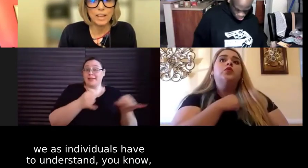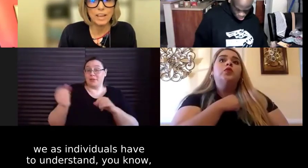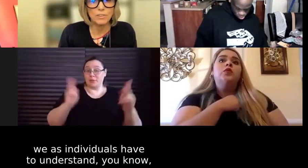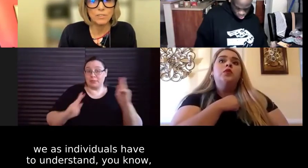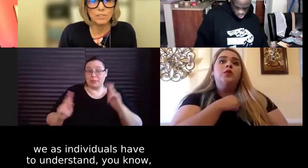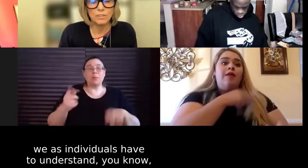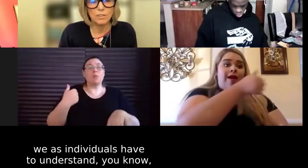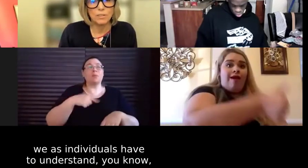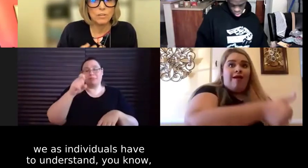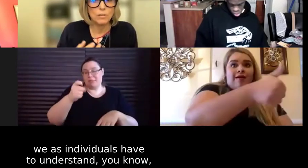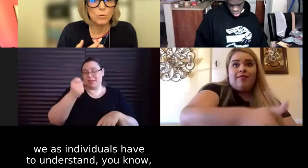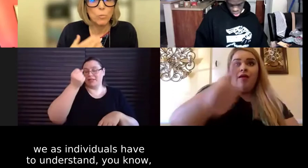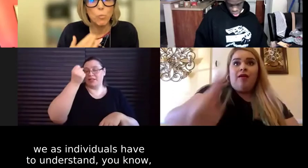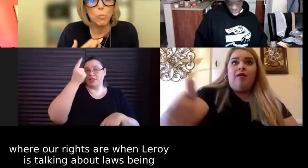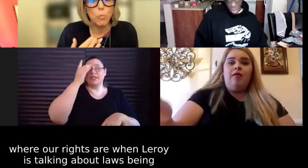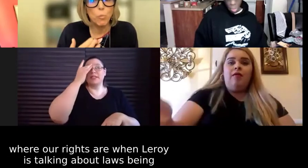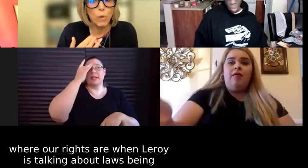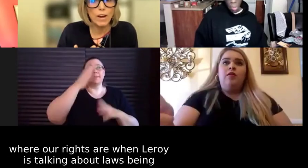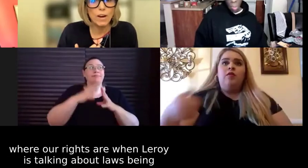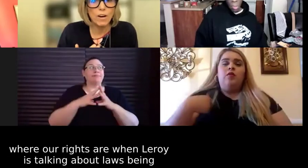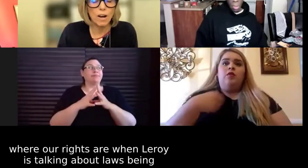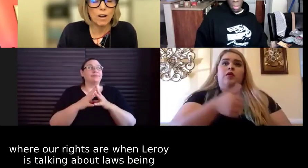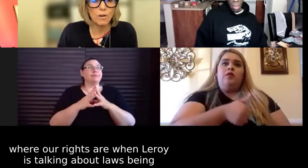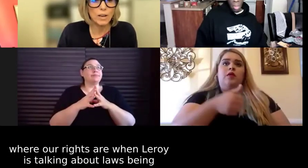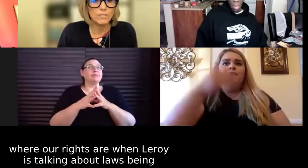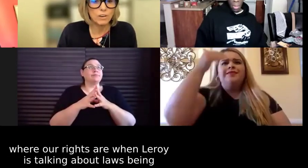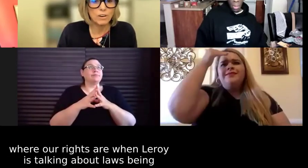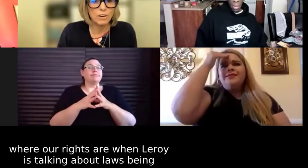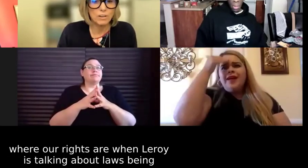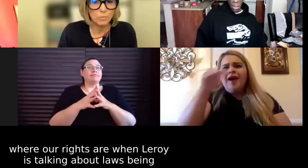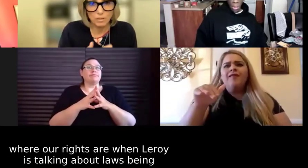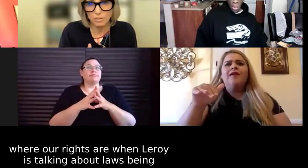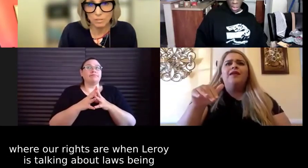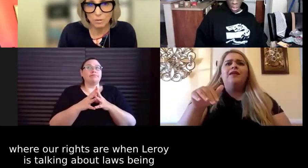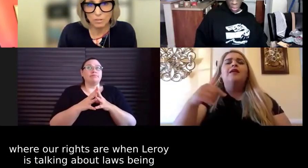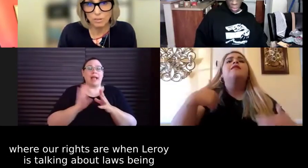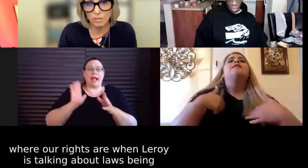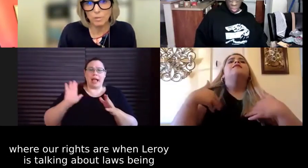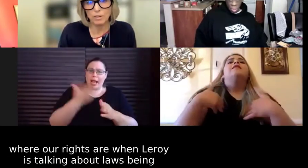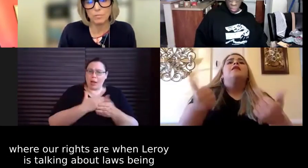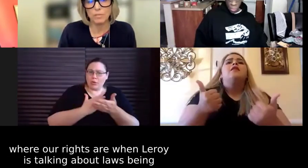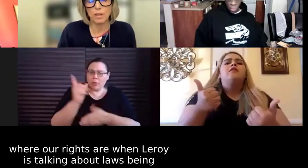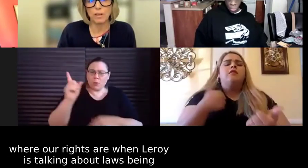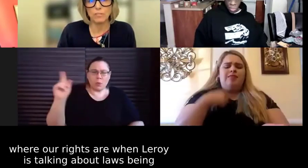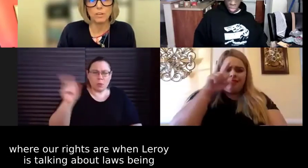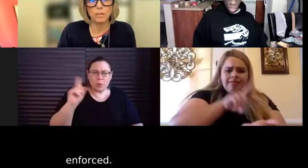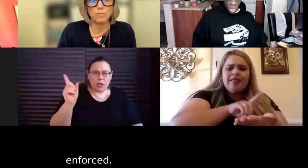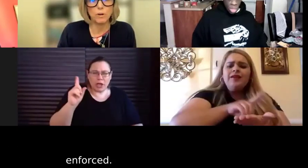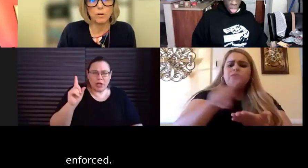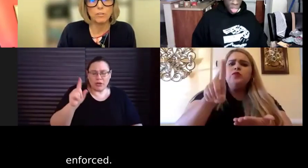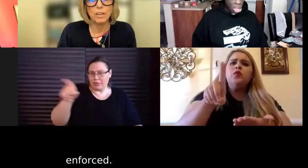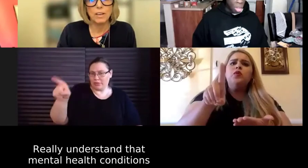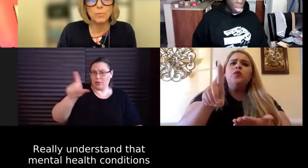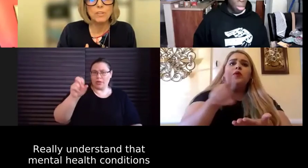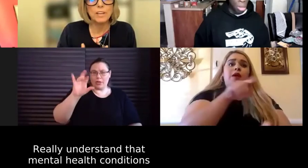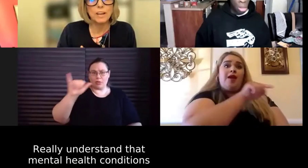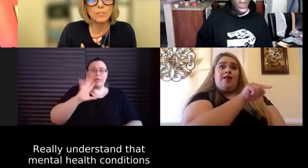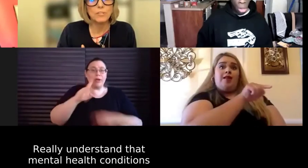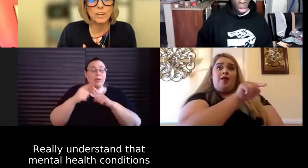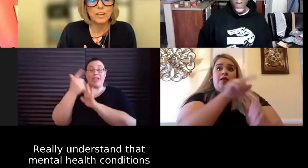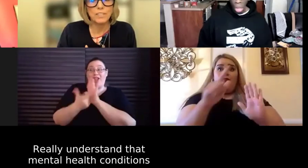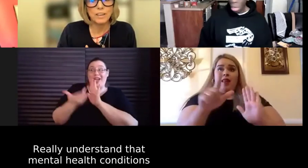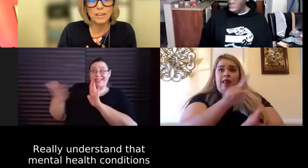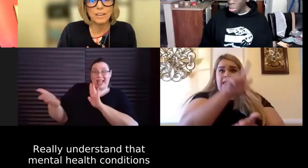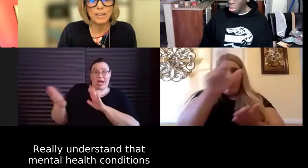understand, you know, where our rights are. When Leroy is talking about laws being enforced, we can really